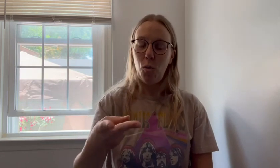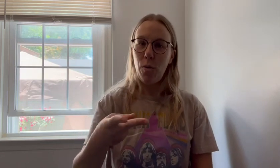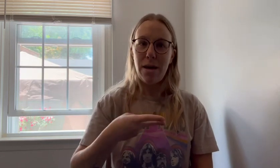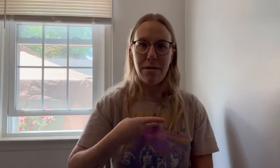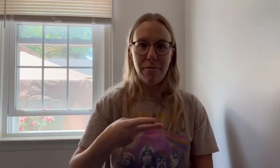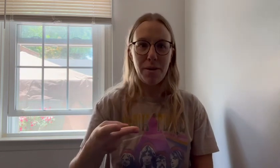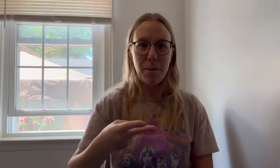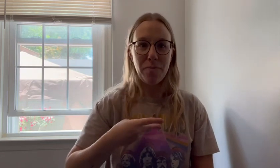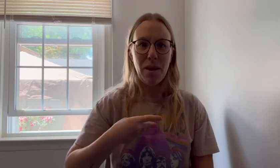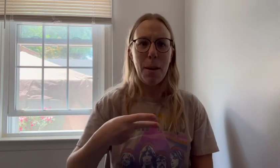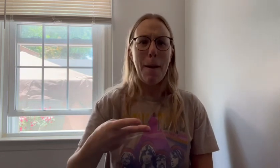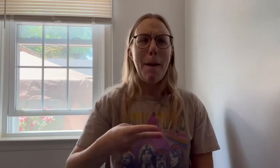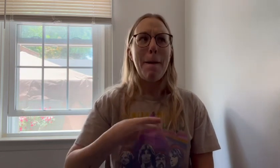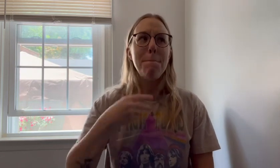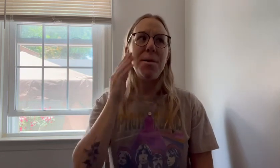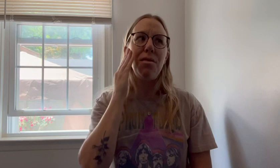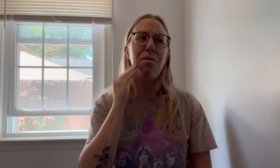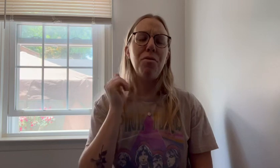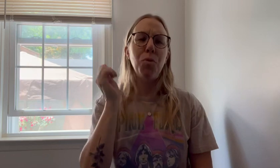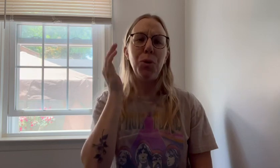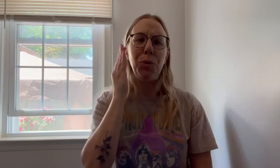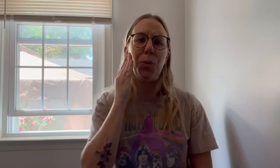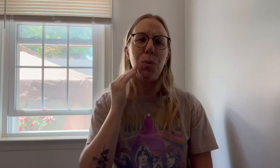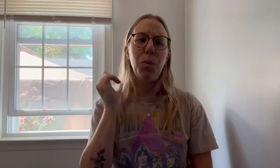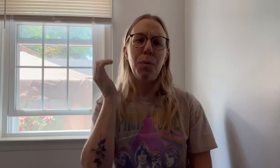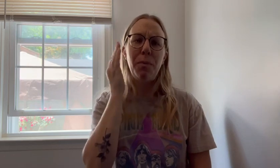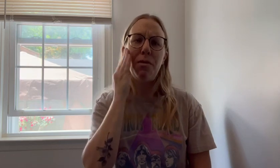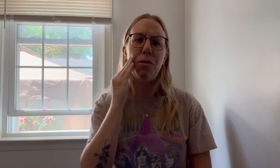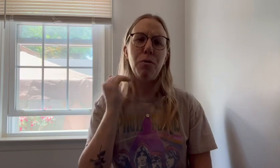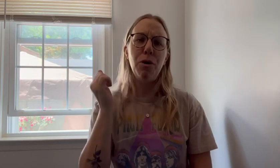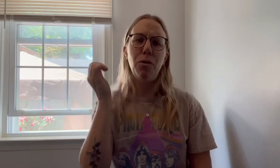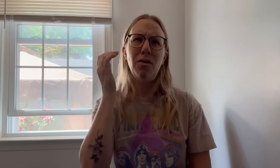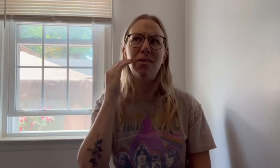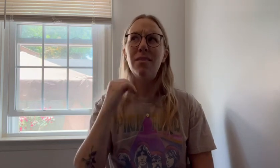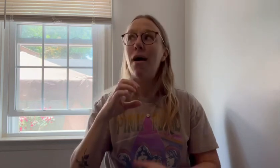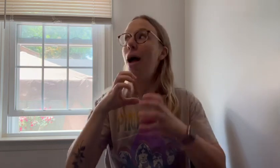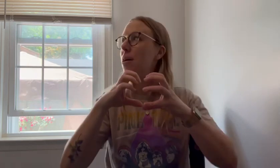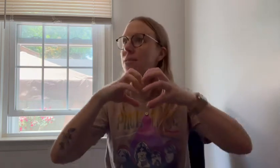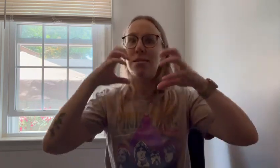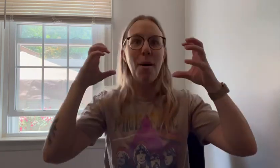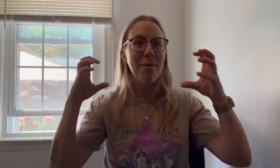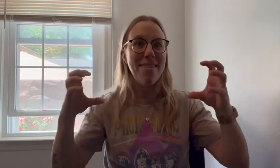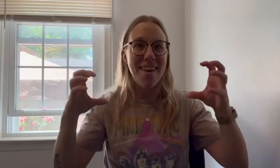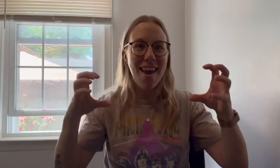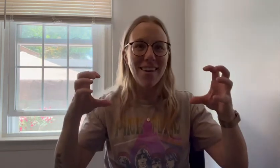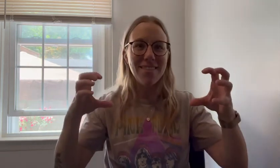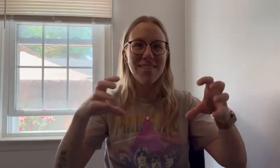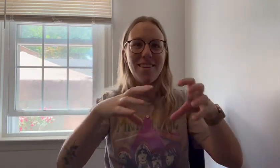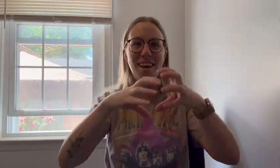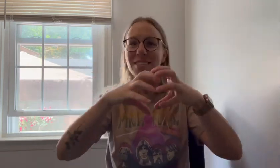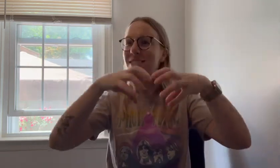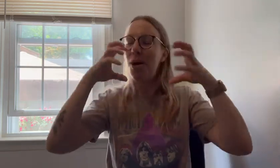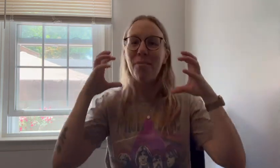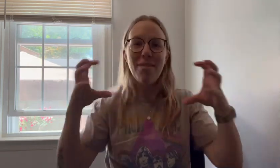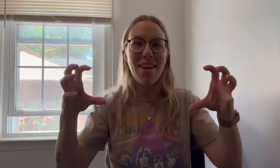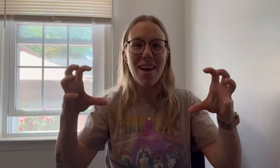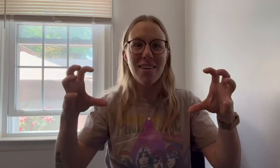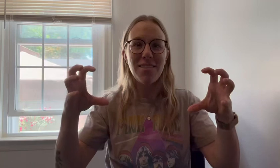we've been through, been through some things, some things